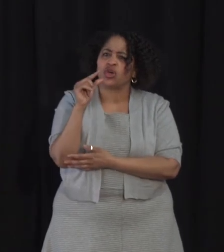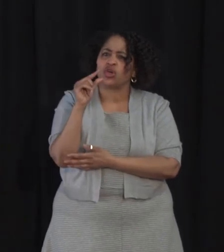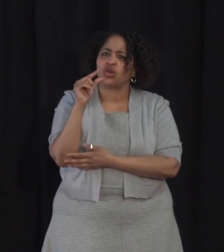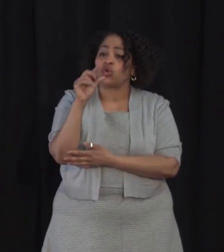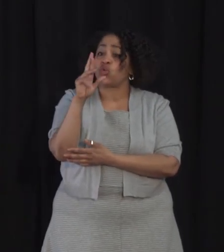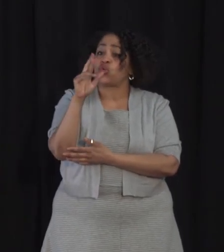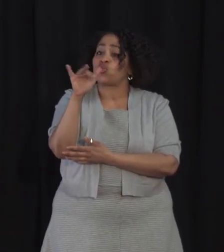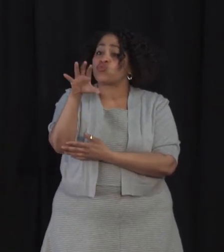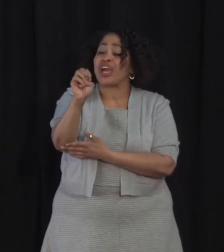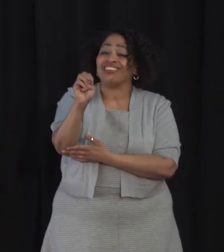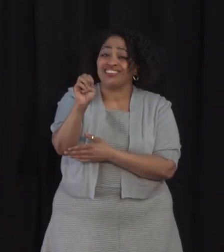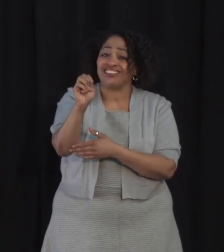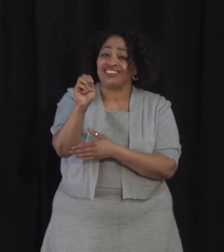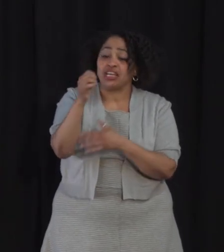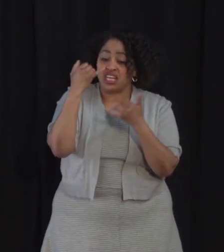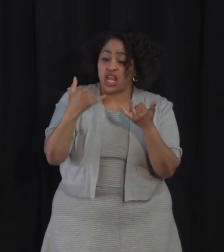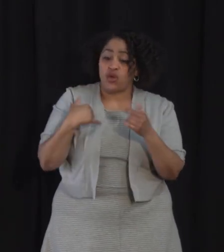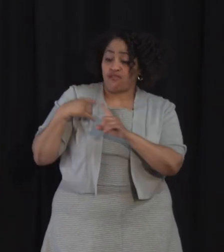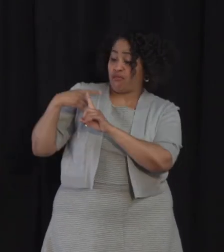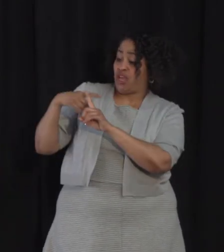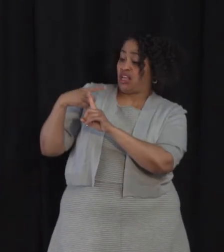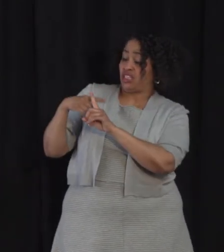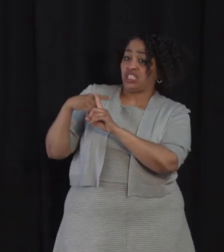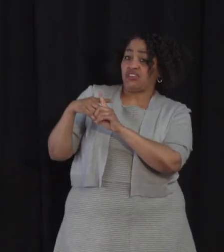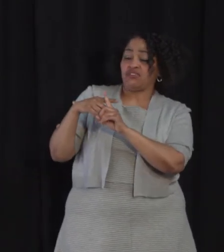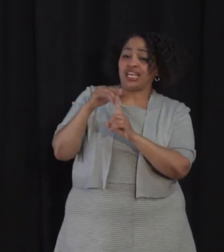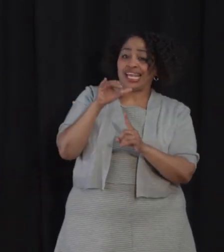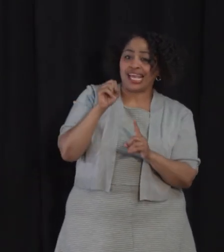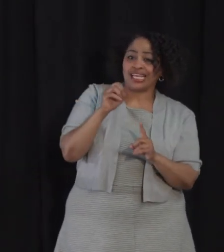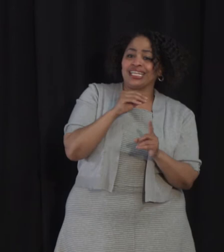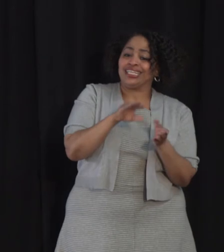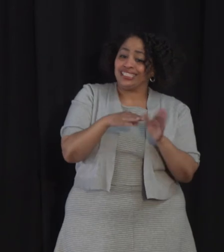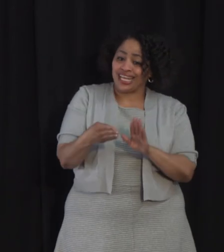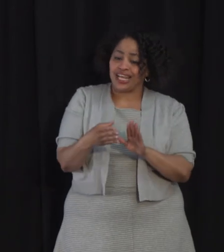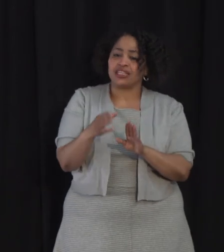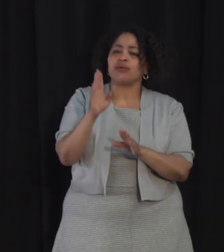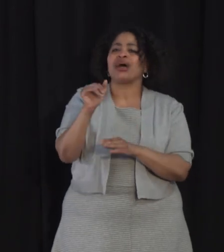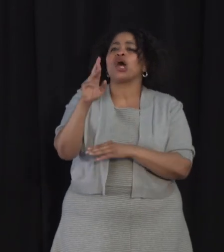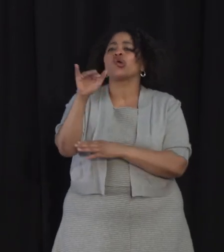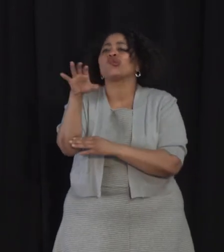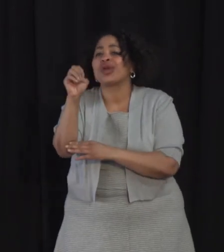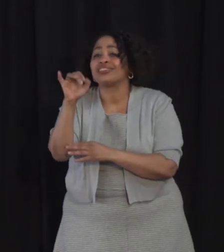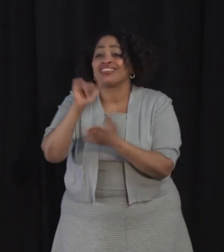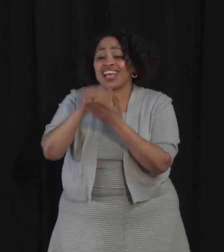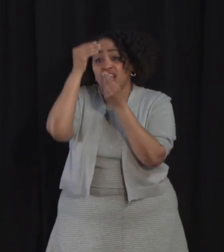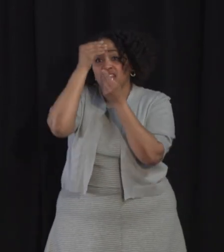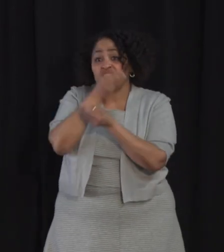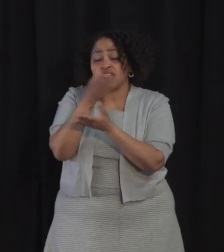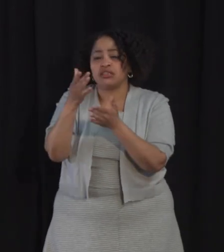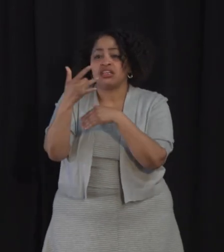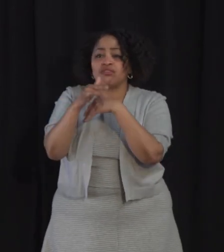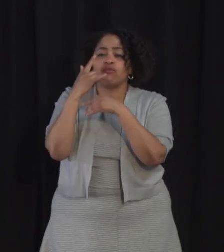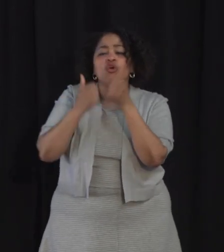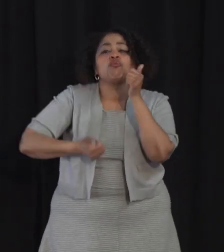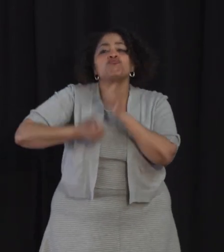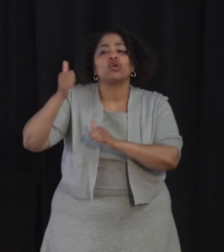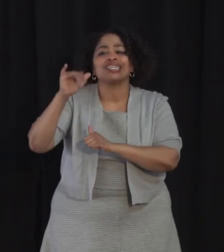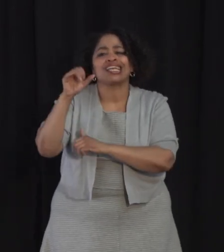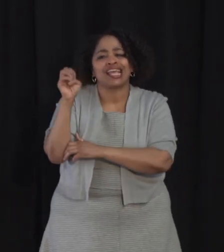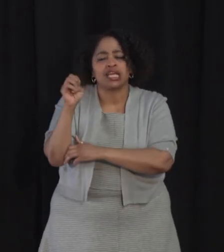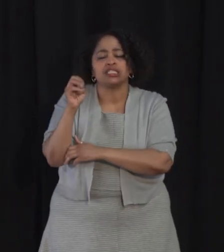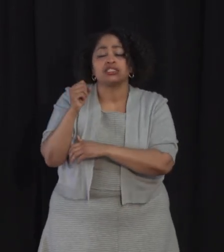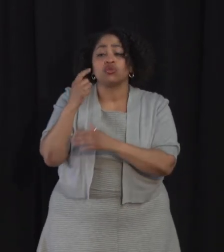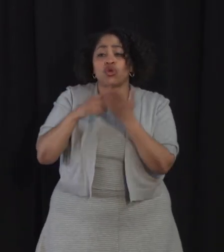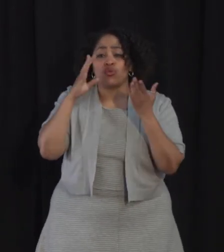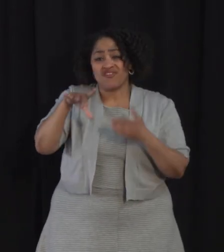have positive cases as well as death by race. And the data is available for the majority of the cases. So what you'll